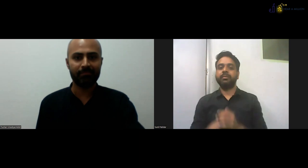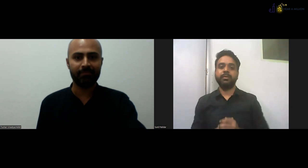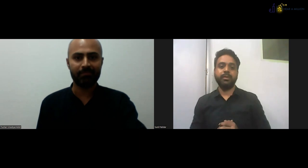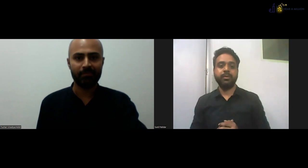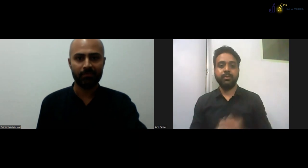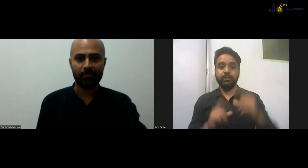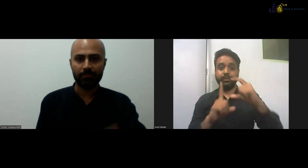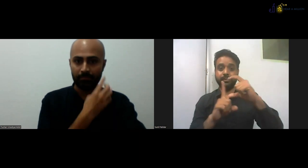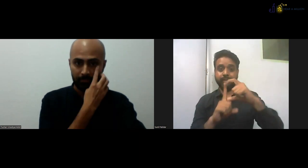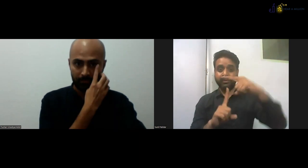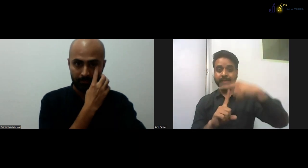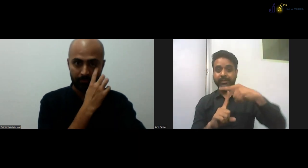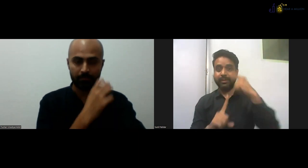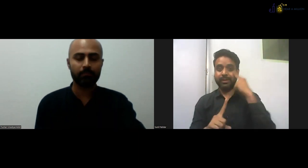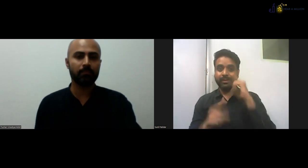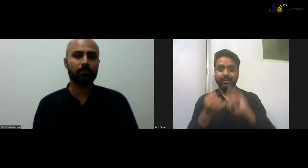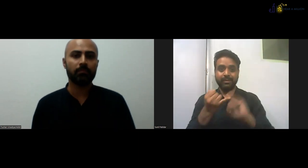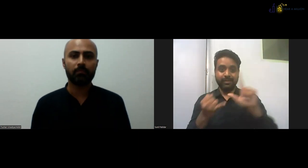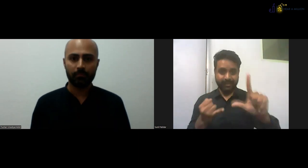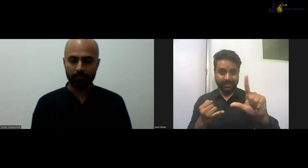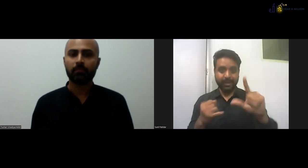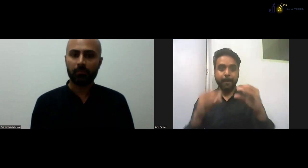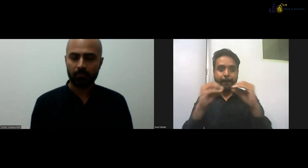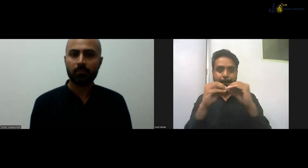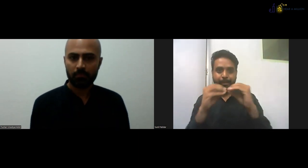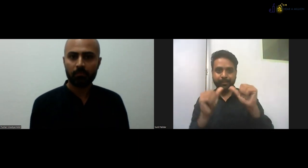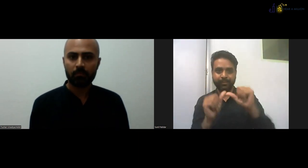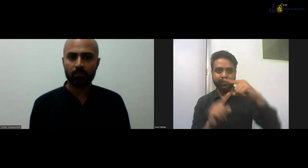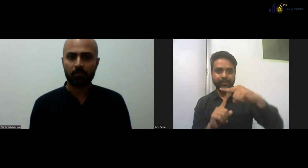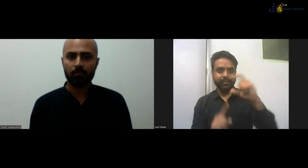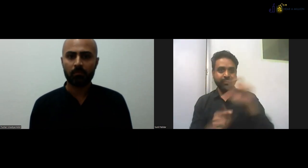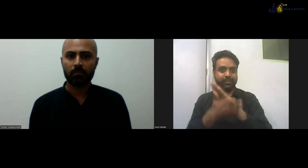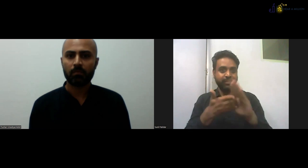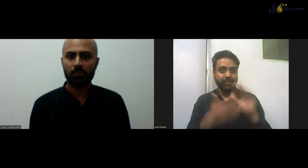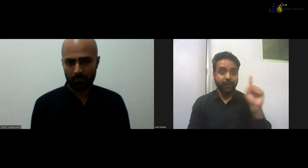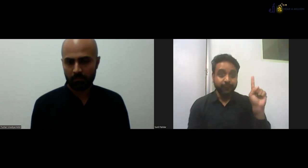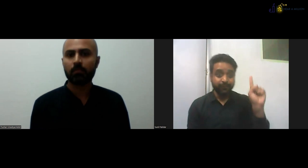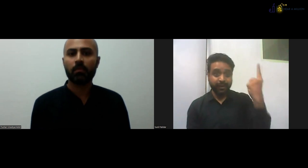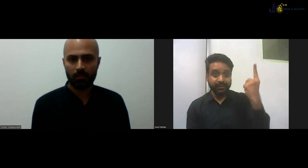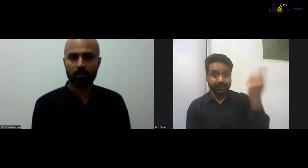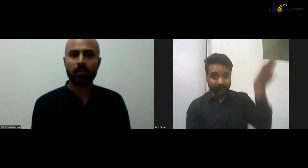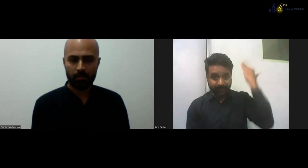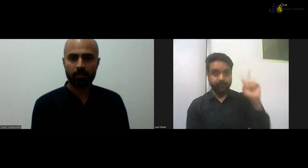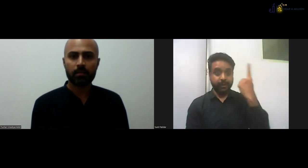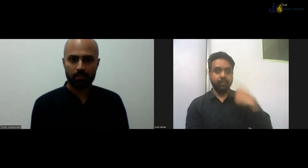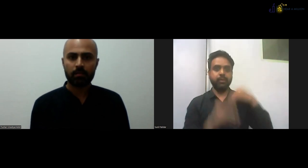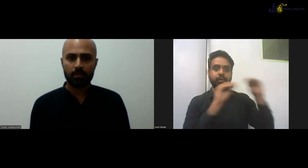Please share your experience. That is great. With a diploma in teaching Indian sign language. So